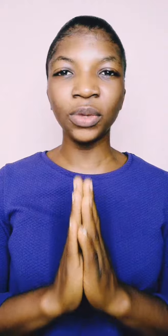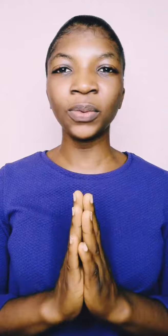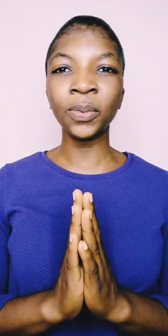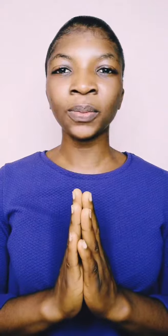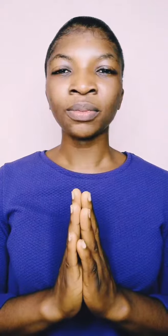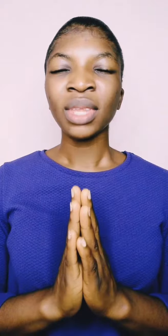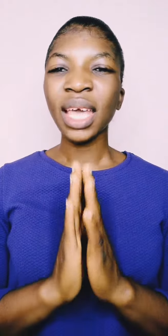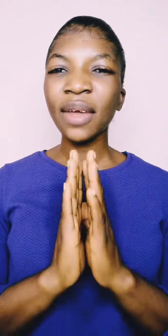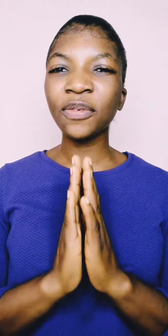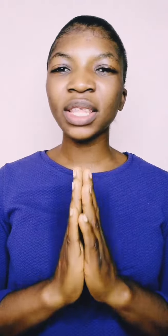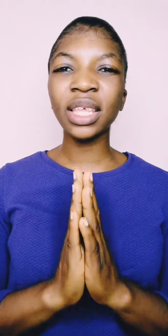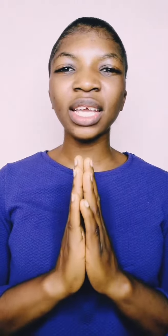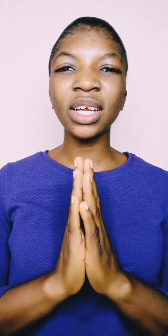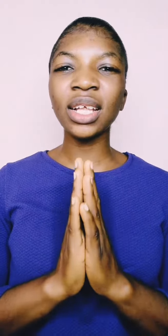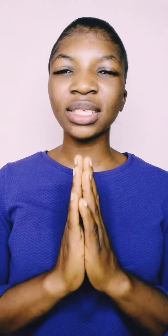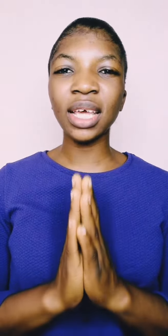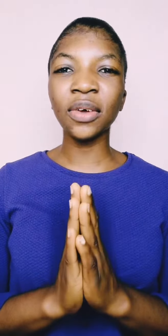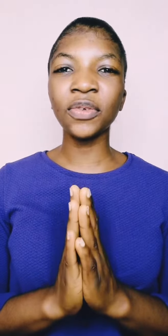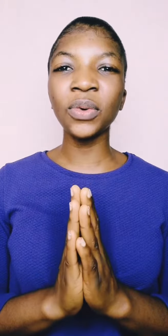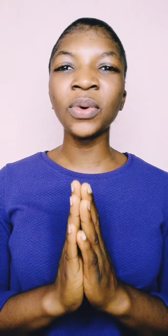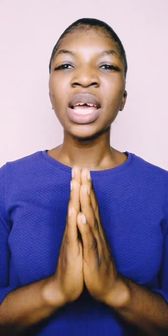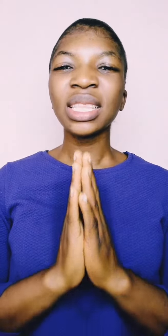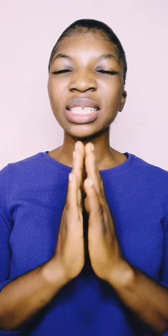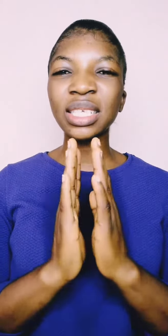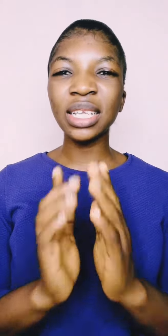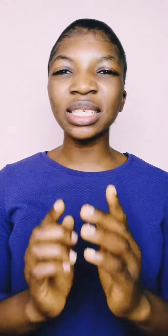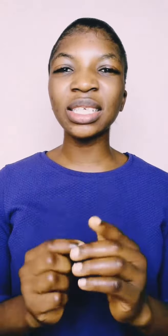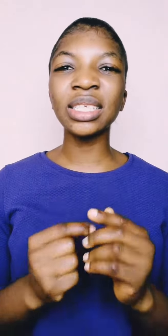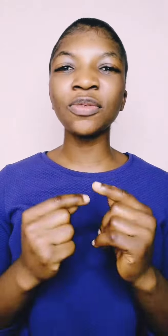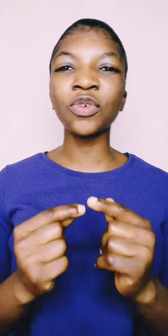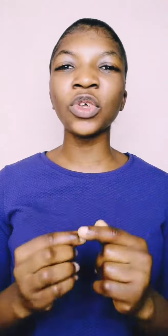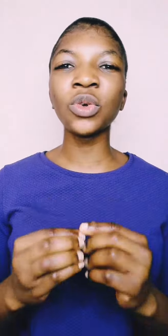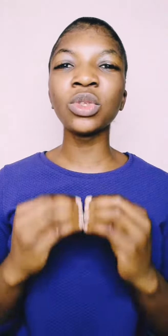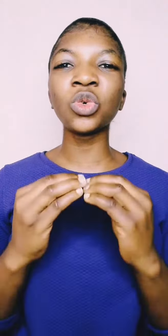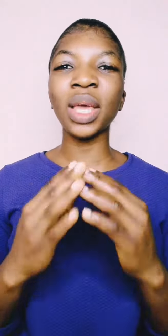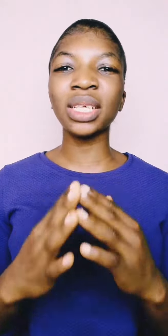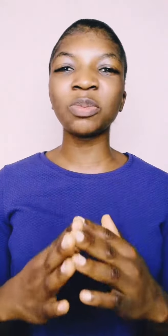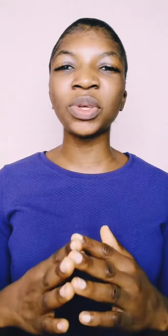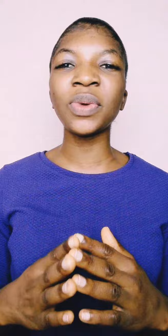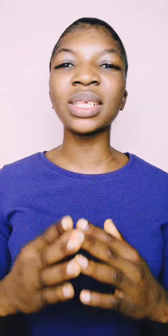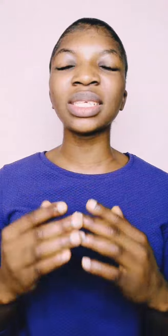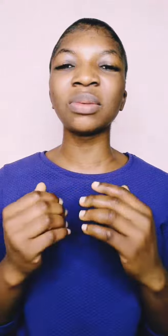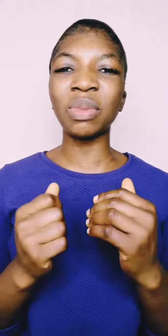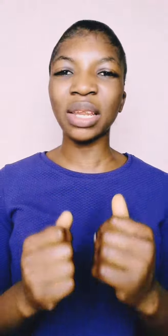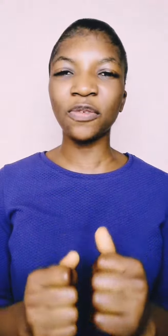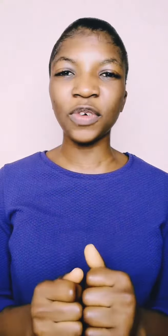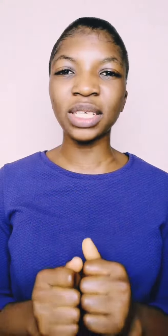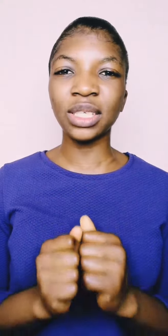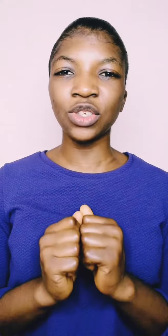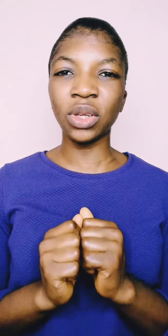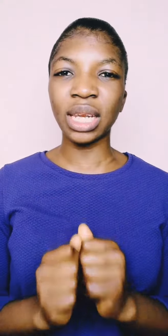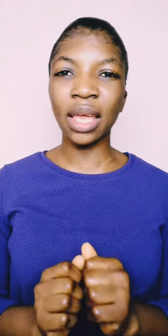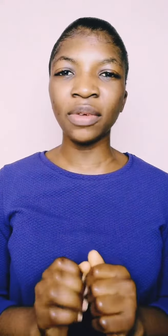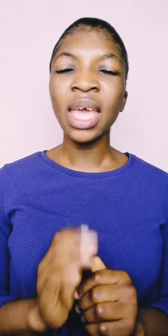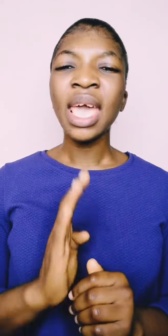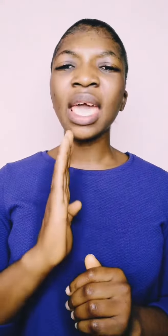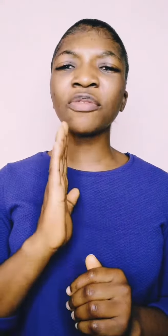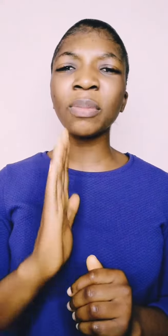you. Everything God said of you, this is the season for you to experience it manifest in your life. Every